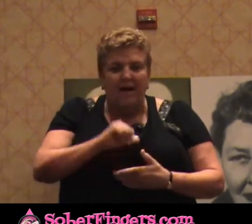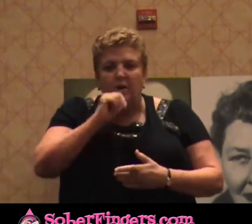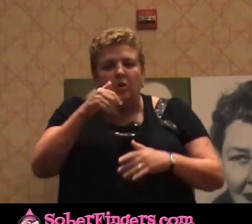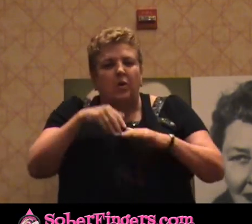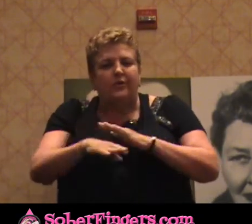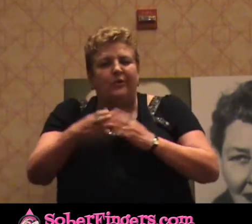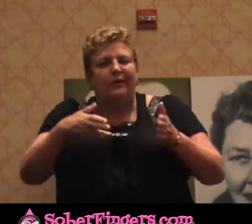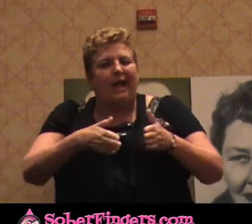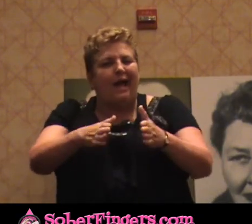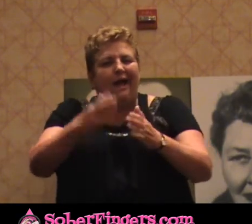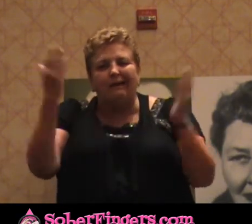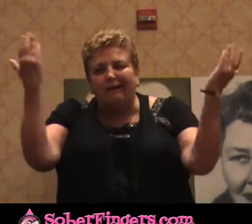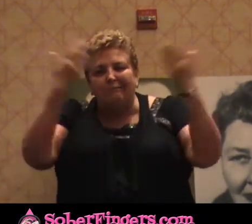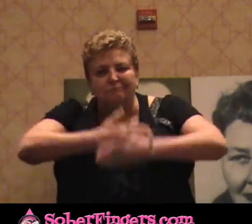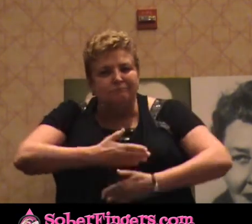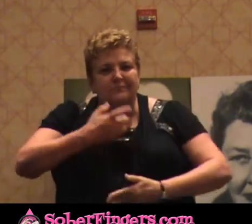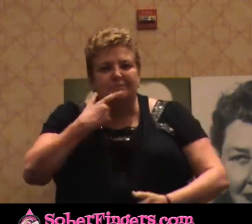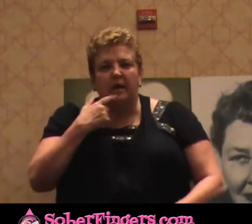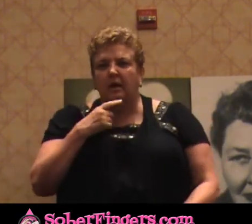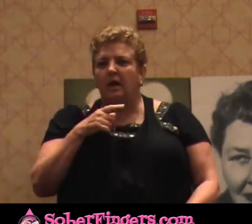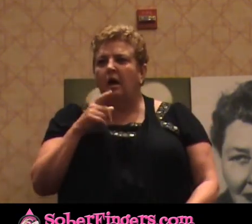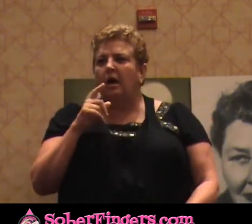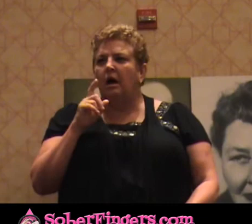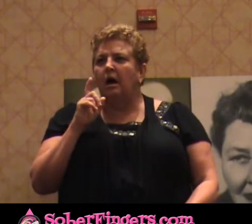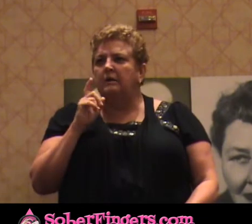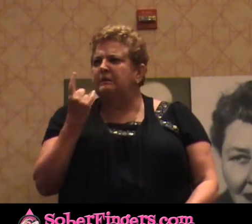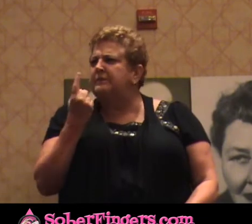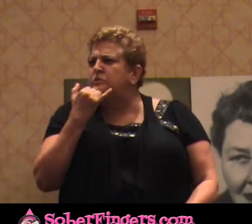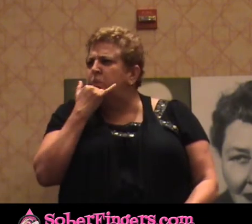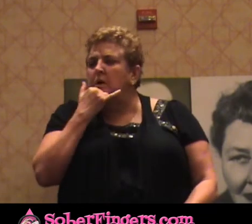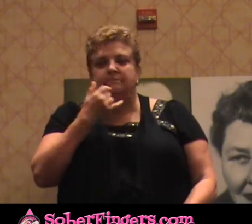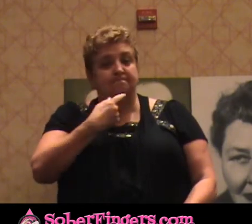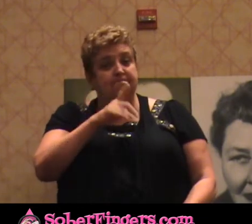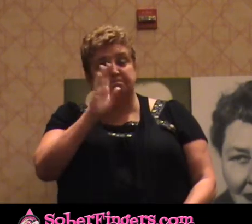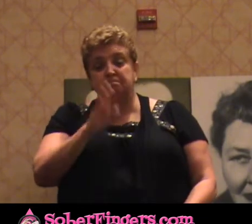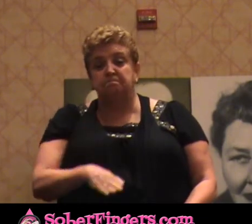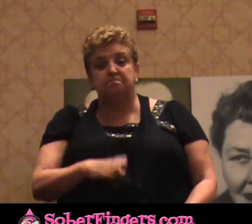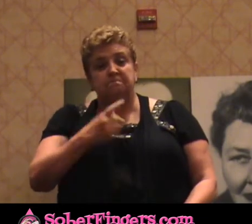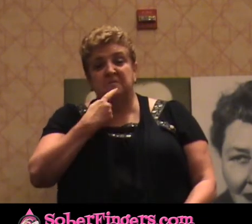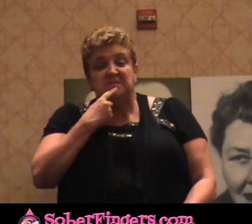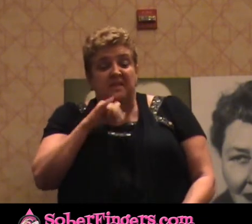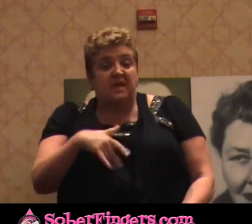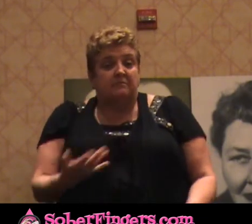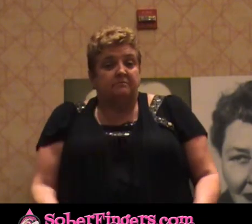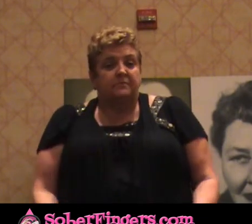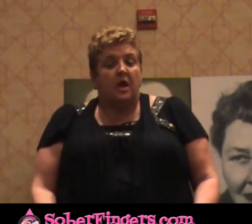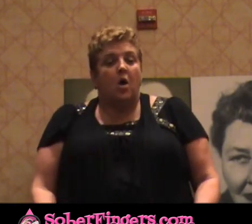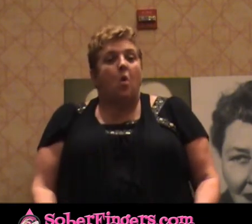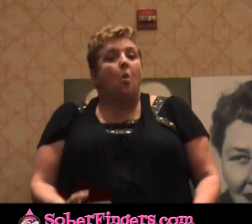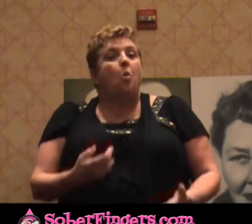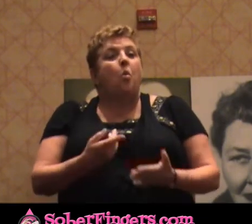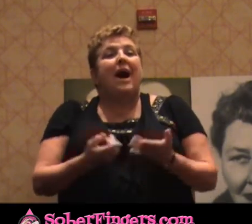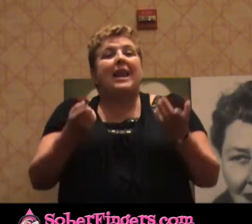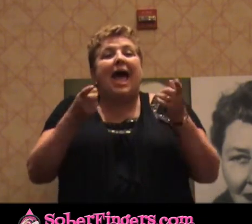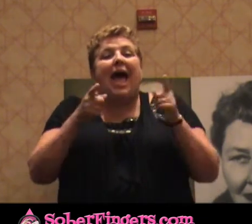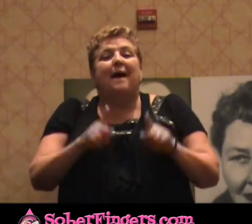Consequences never got my attention. It's just that what happened to me, for whatever reason, I don't know why.